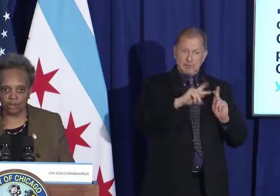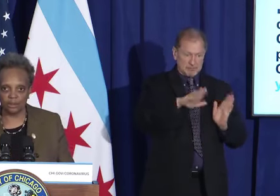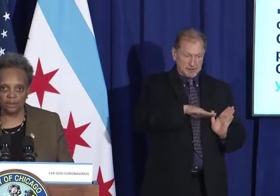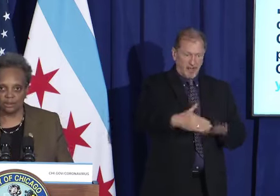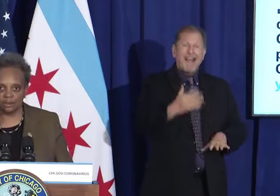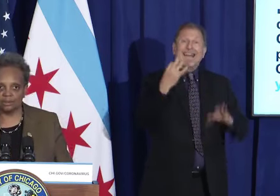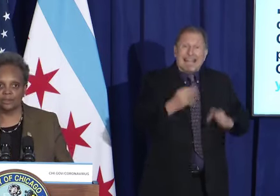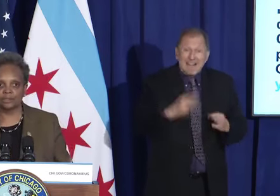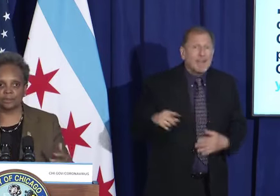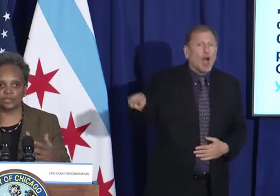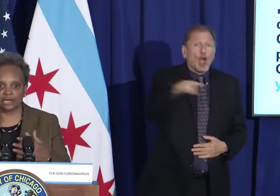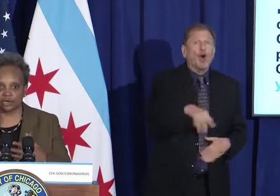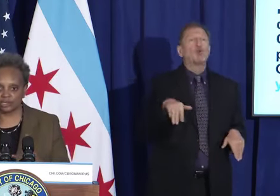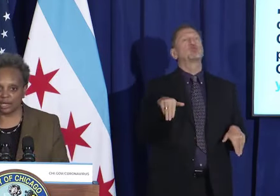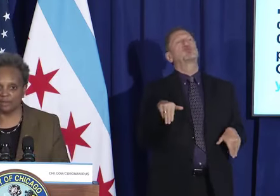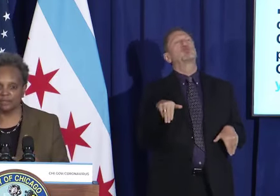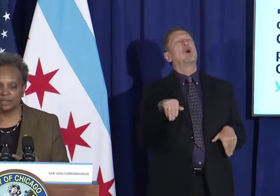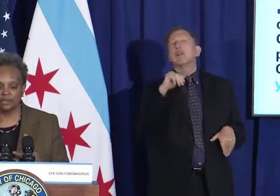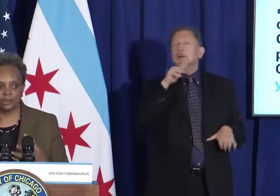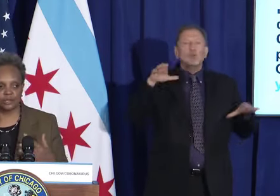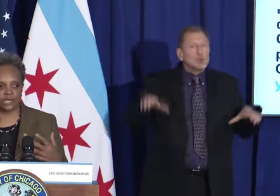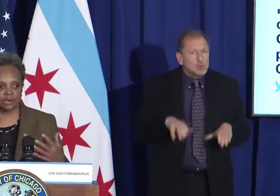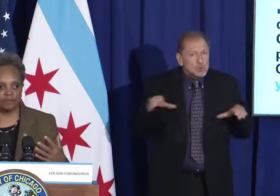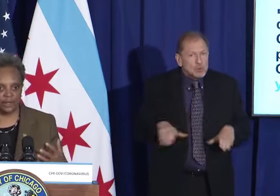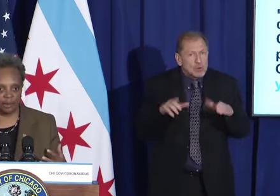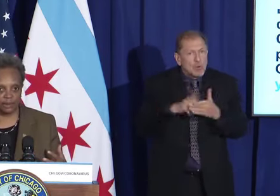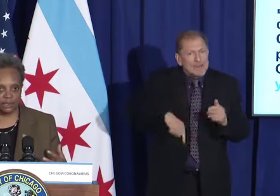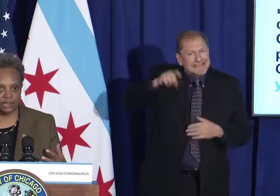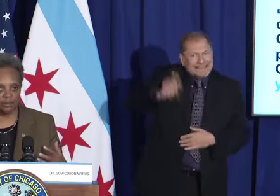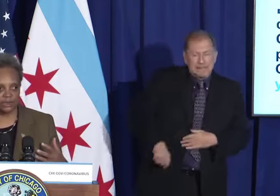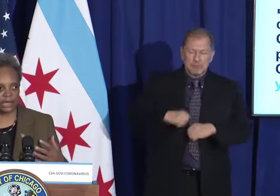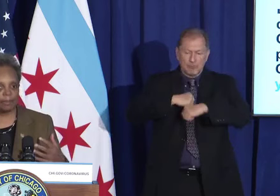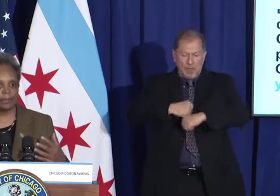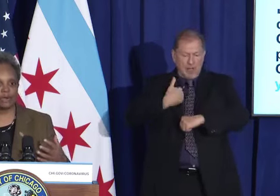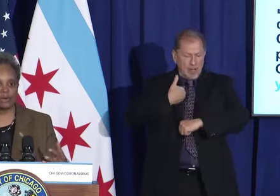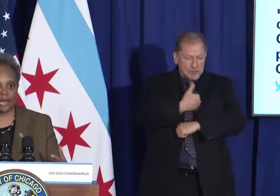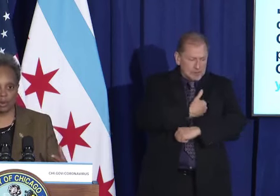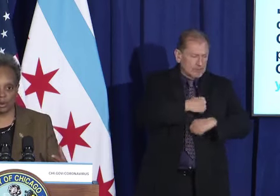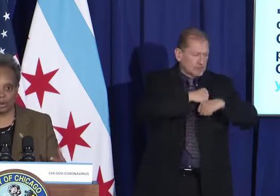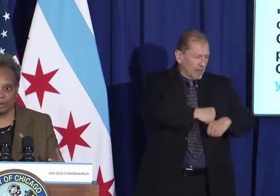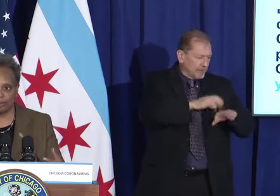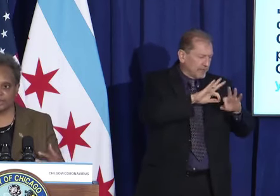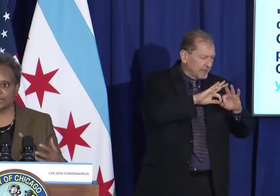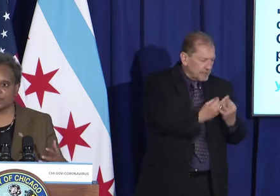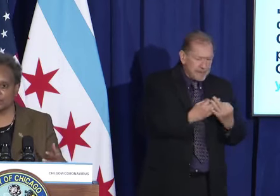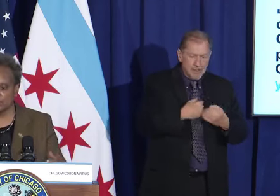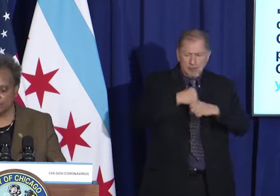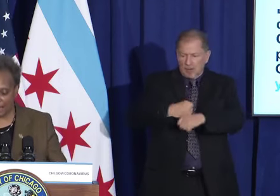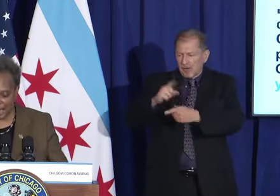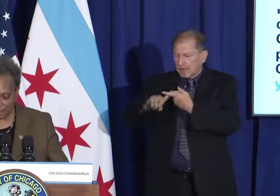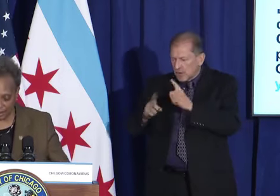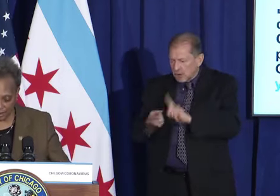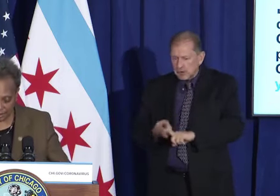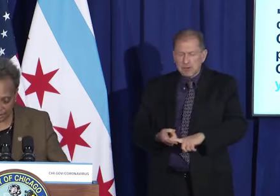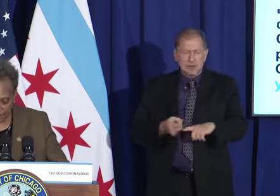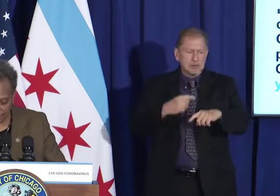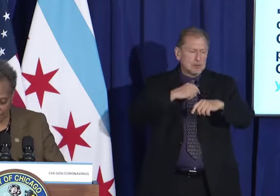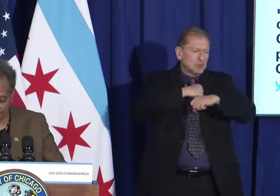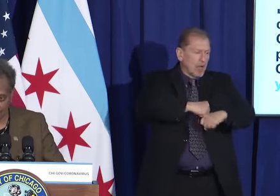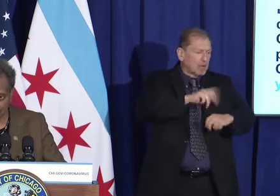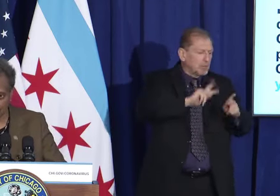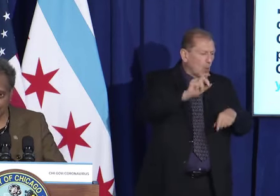work to protect ourselves, to protect our families, protect people in our network, protect our colleagues,